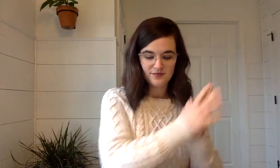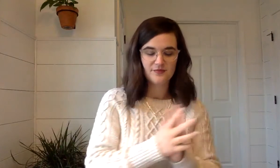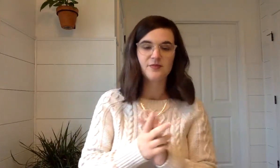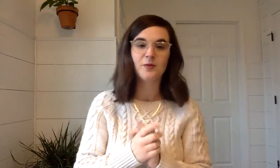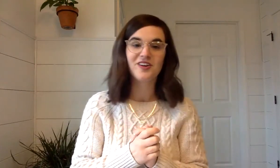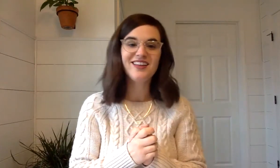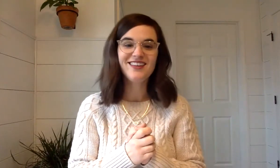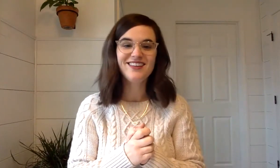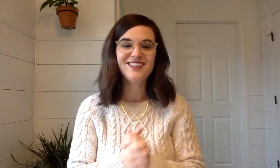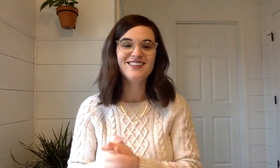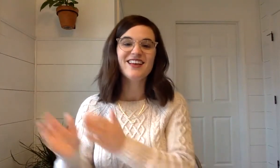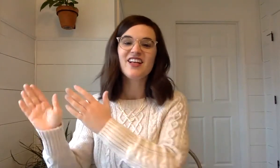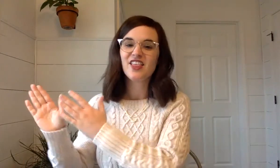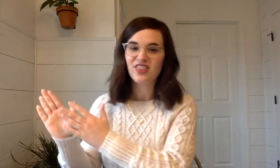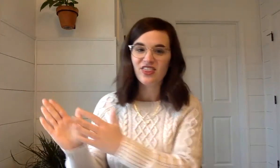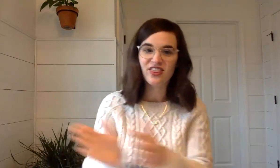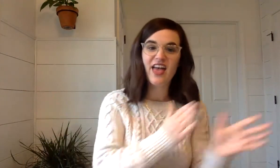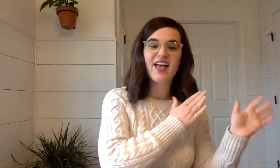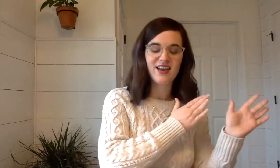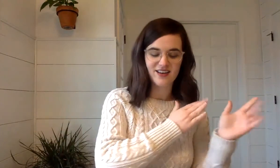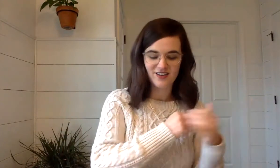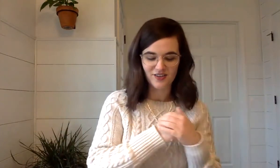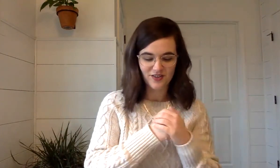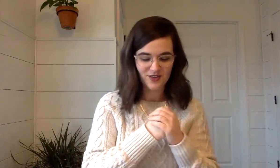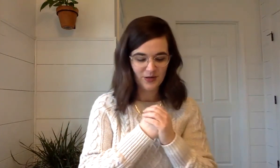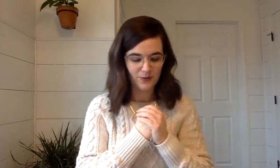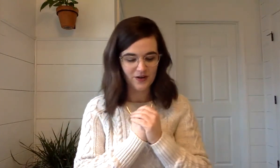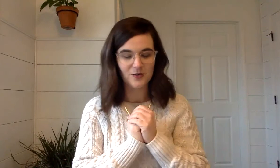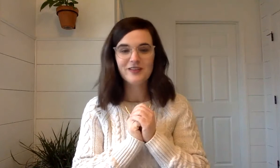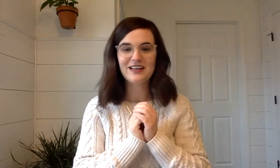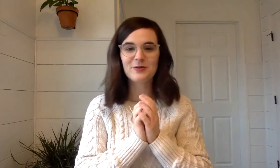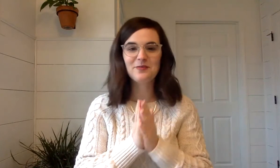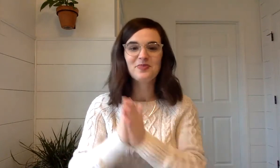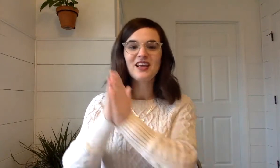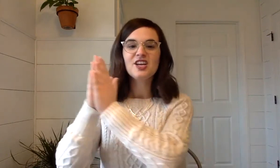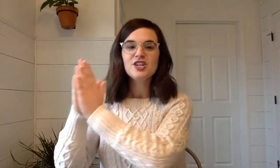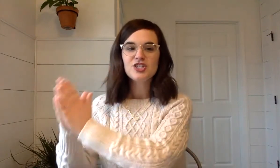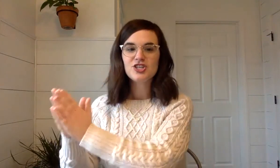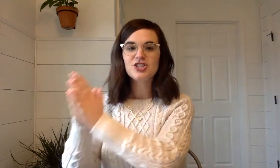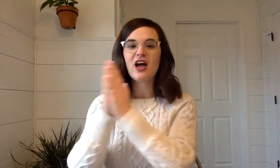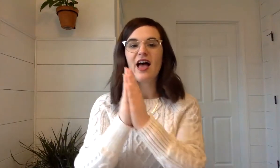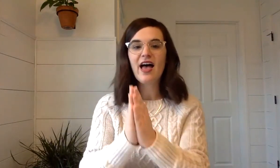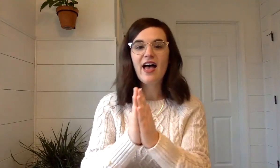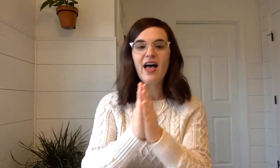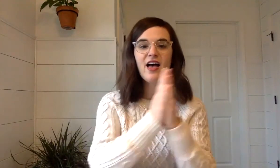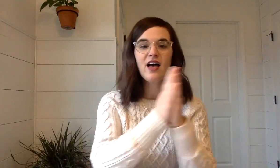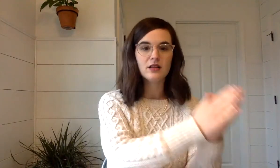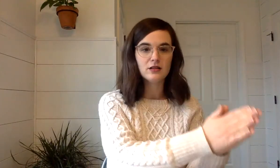The word is then. Good work. One last one. Sh. Eh. L.